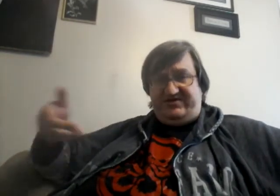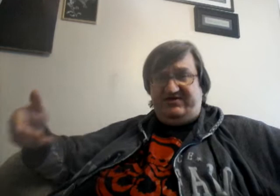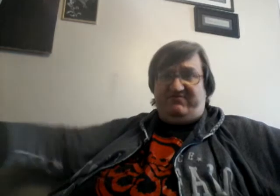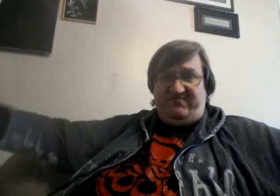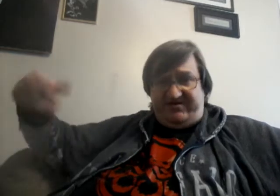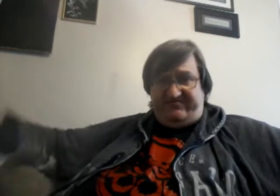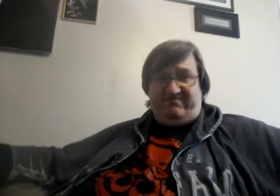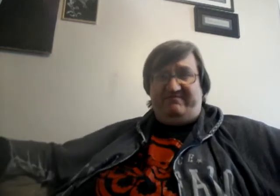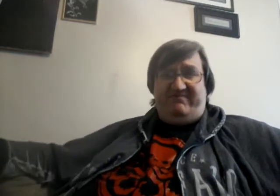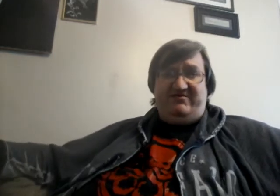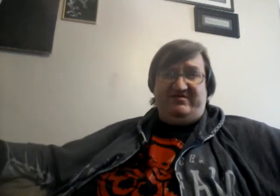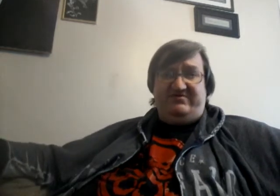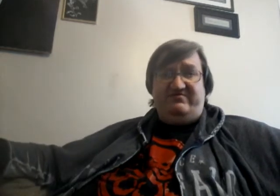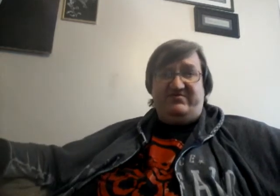Quicksilver from a parallel universe.